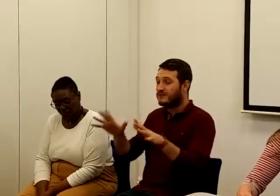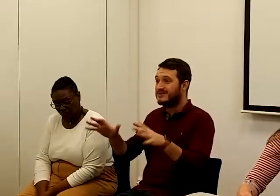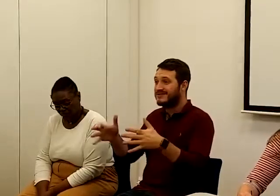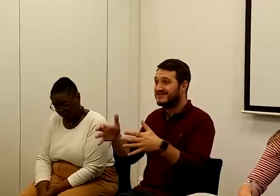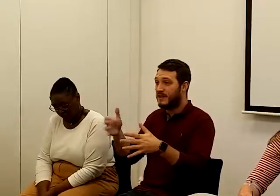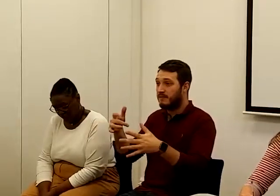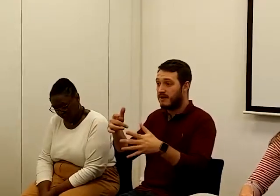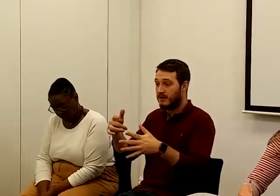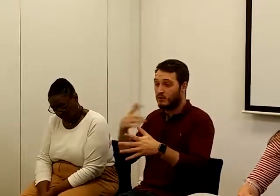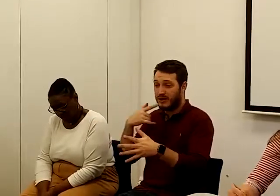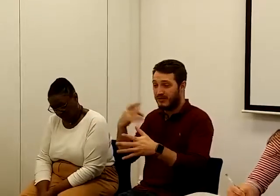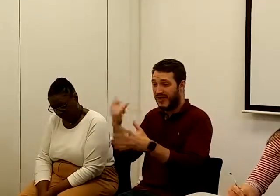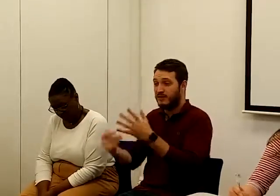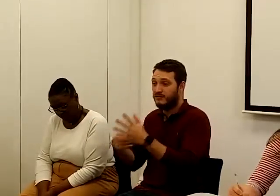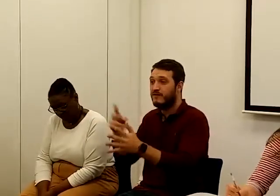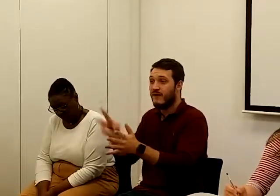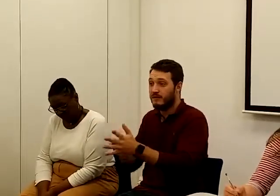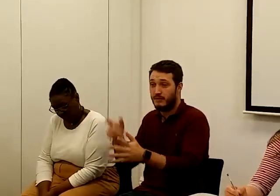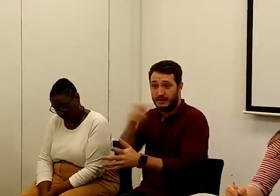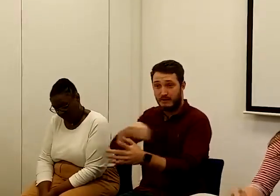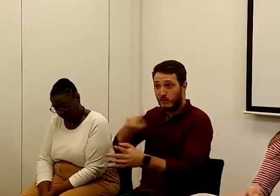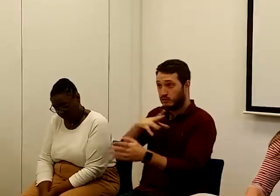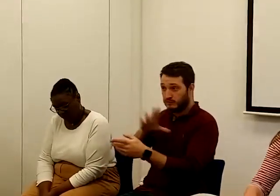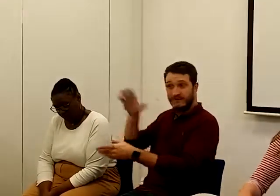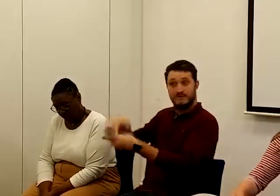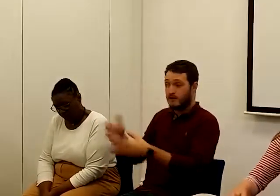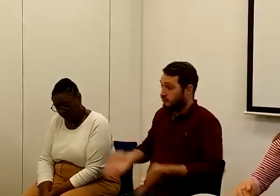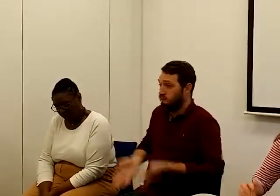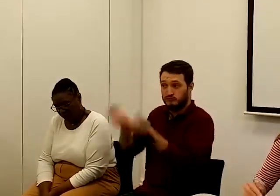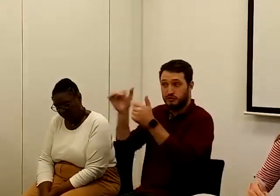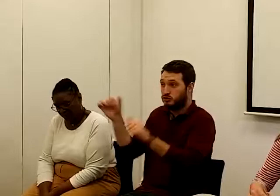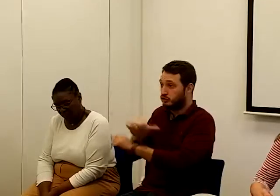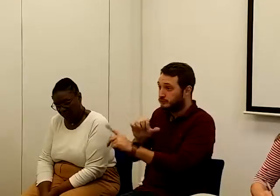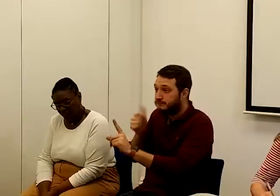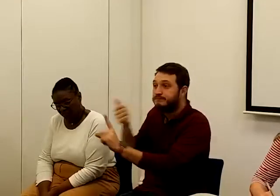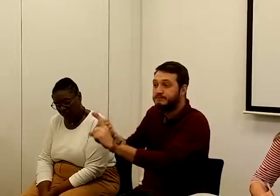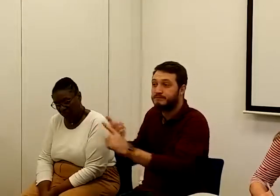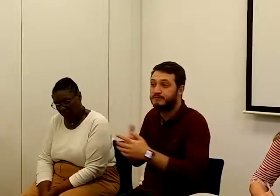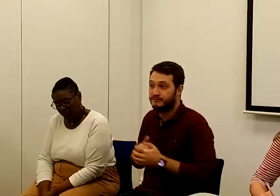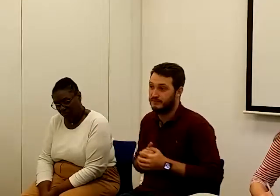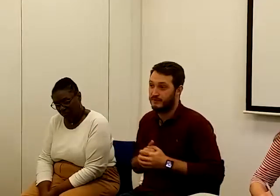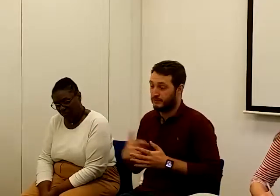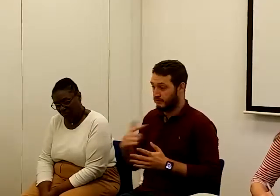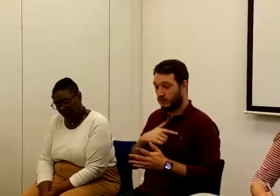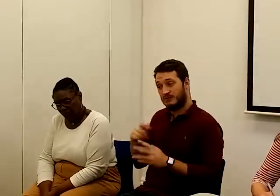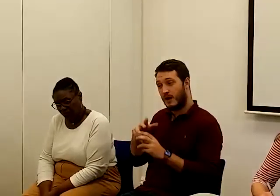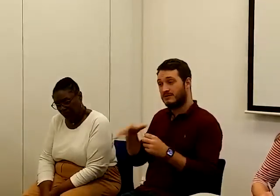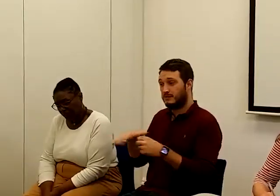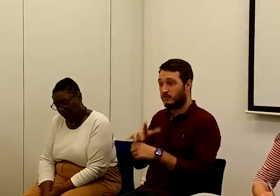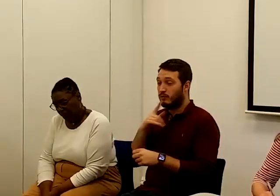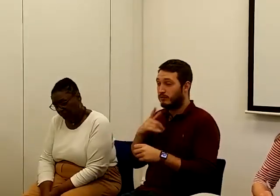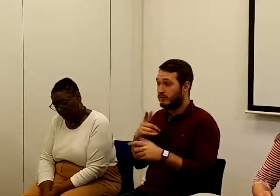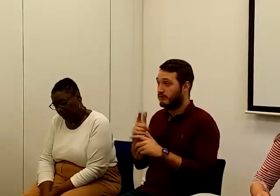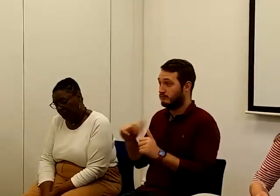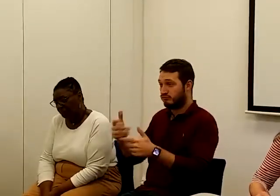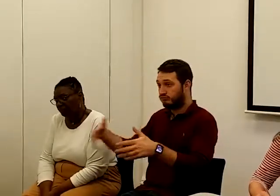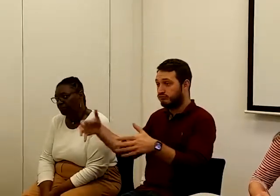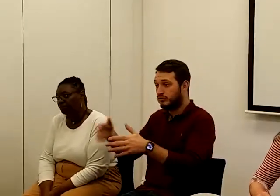of November here. If people want to get involved because housing is an integral part of universal credit. I know there's a lot to